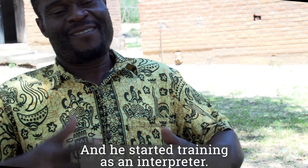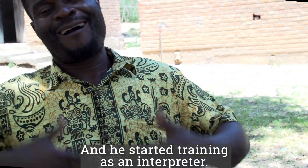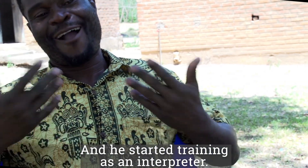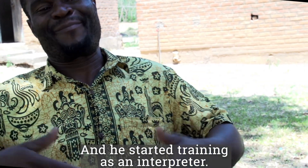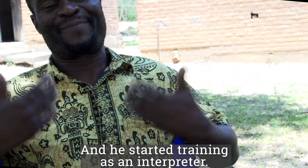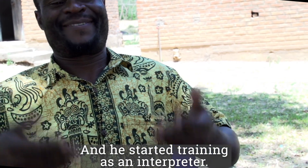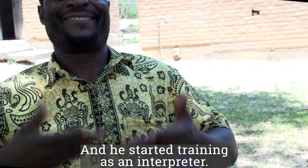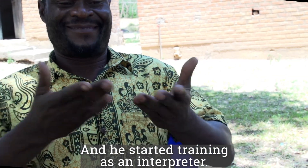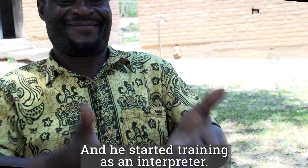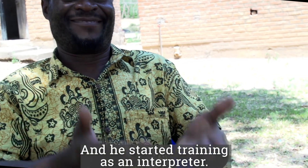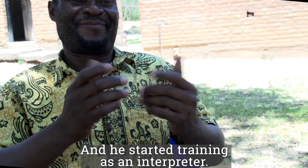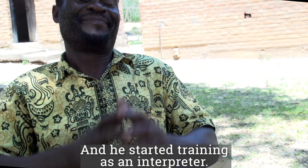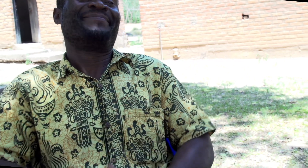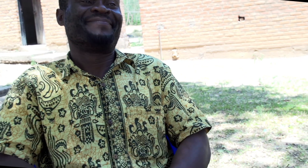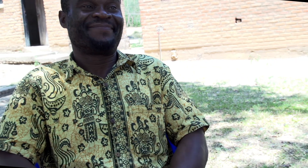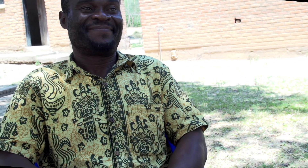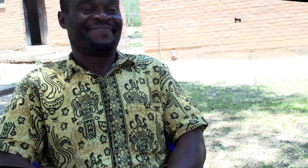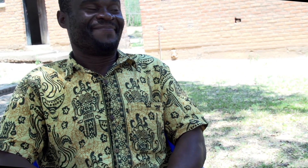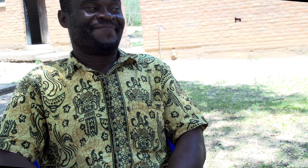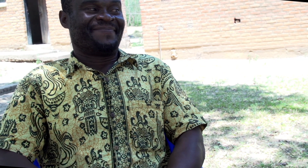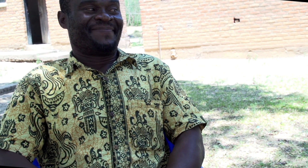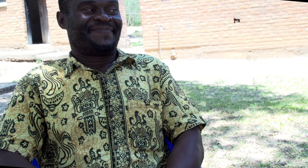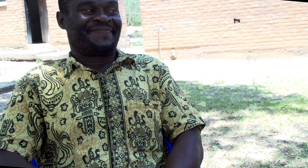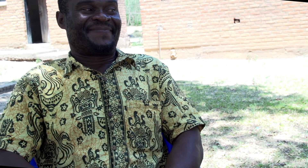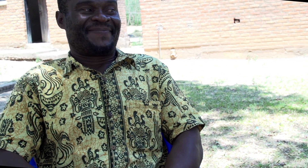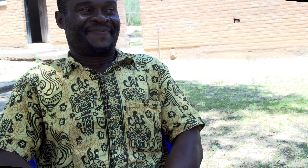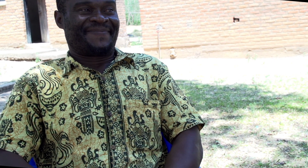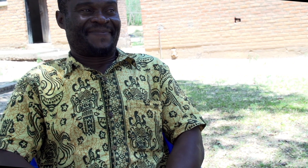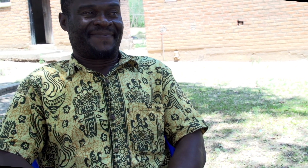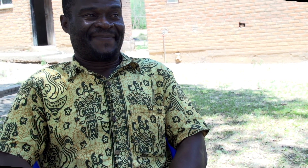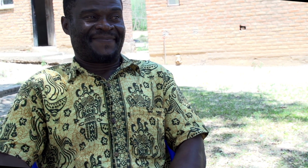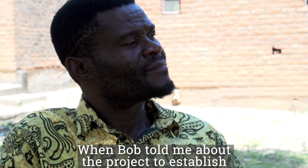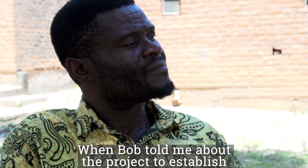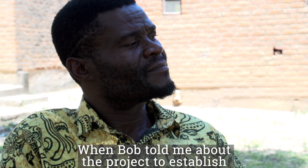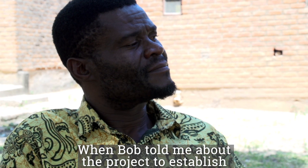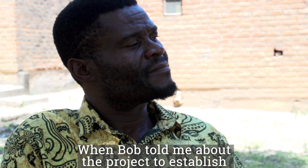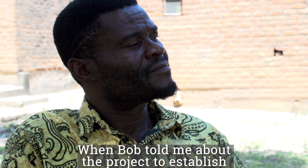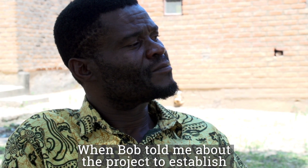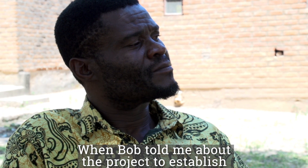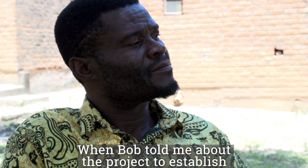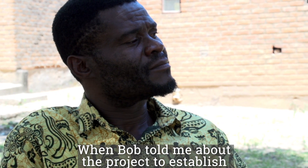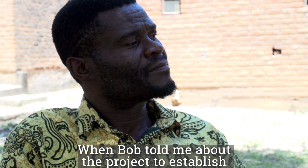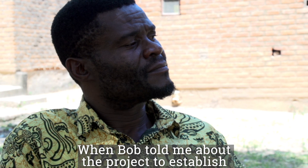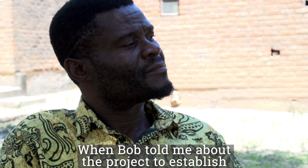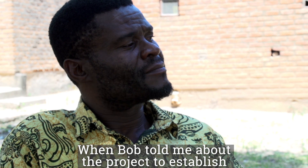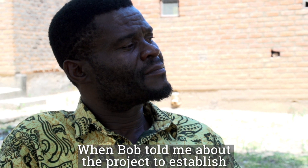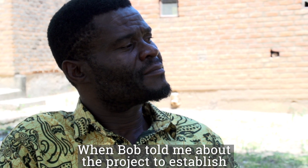go under Training of interpreters when he told me that okay, there's a project